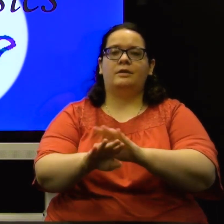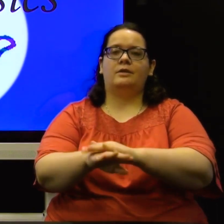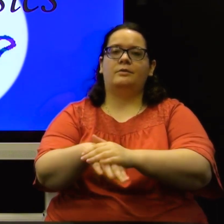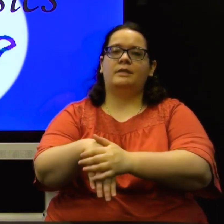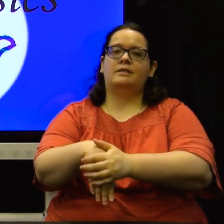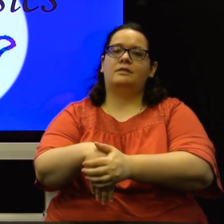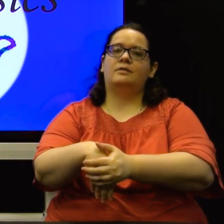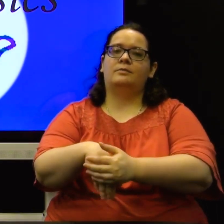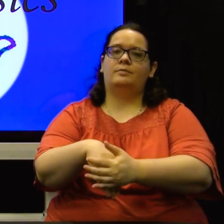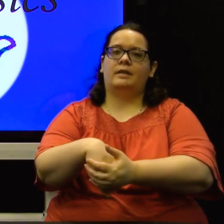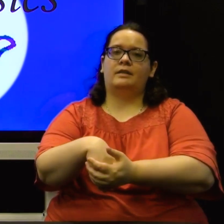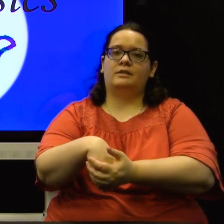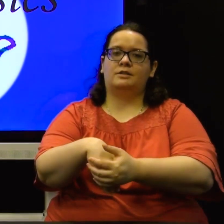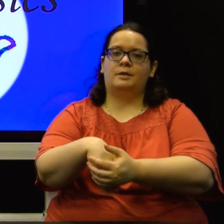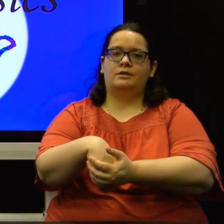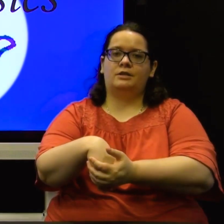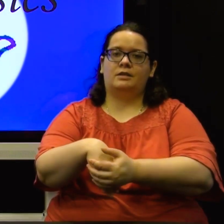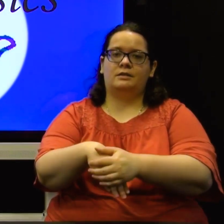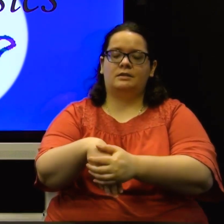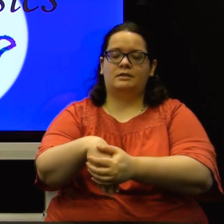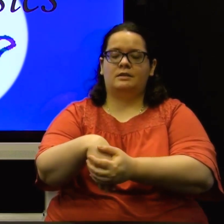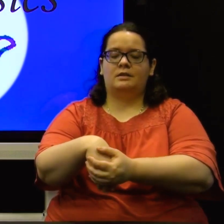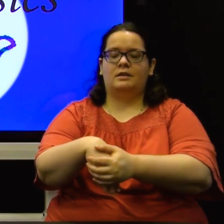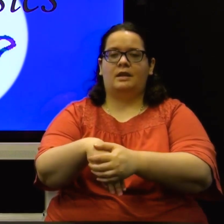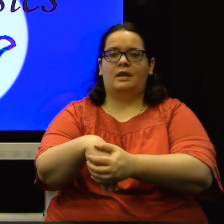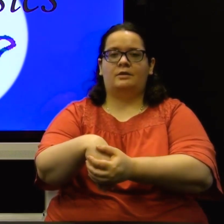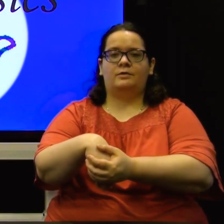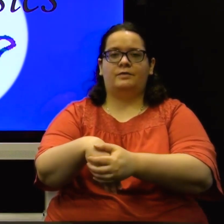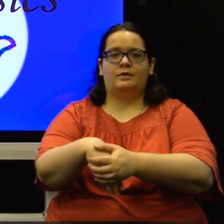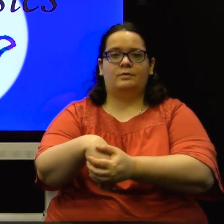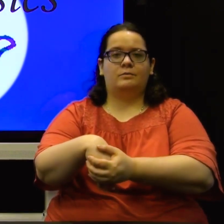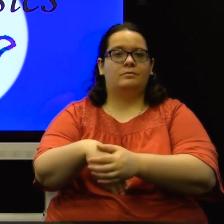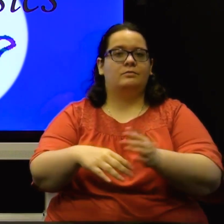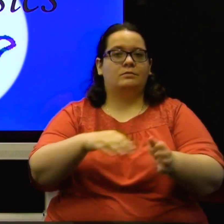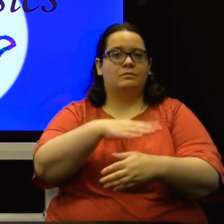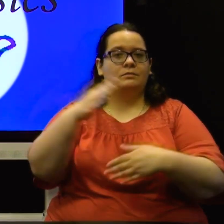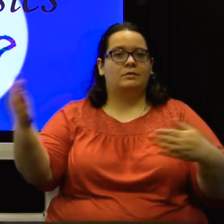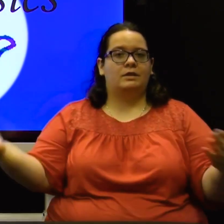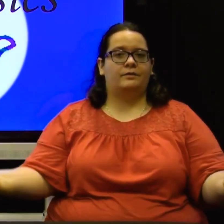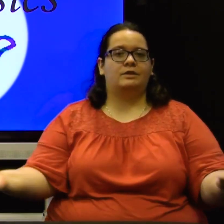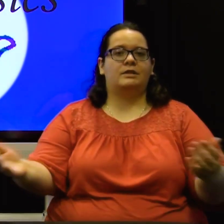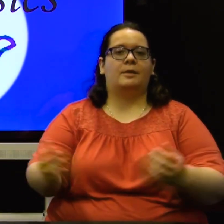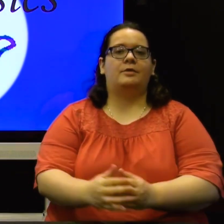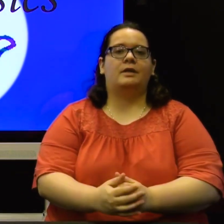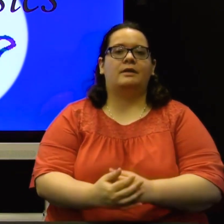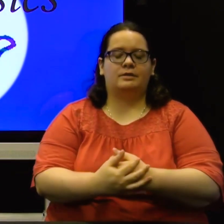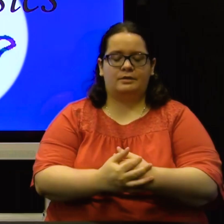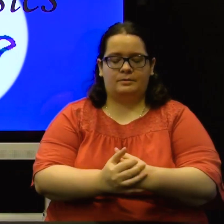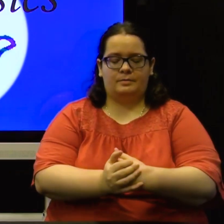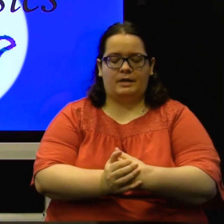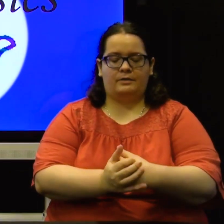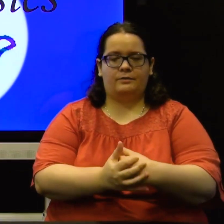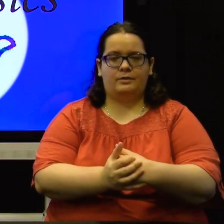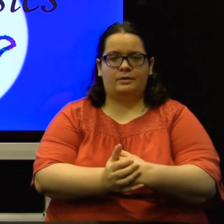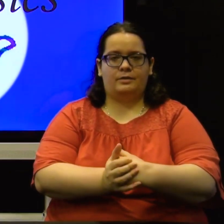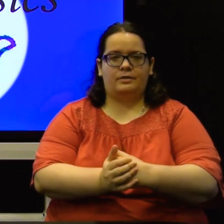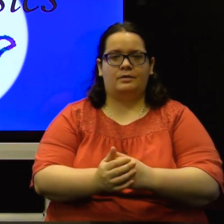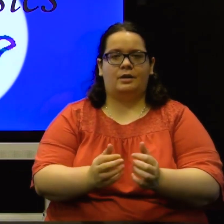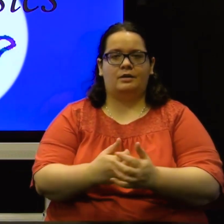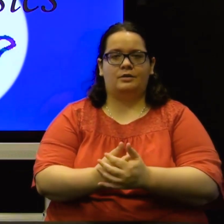can always break it into smaller chunks and review the first couple letters back and forth on your